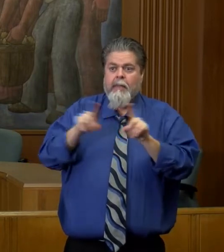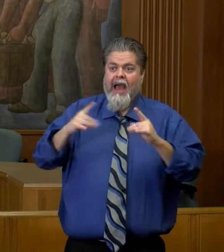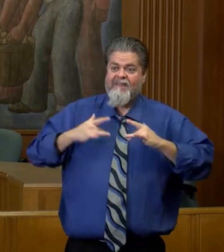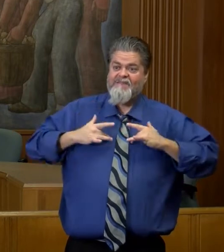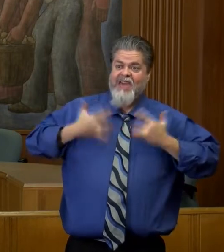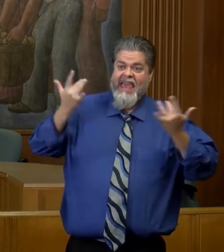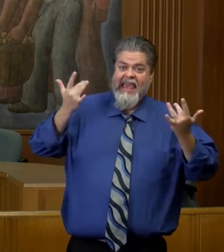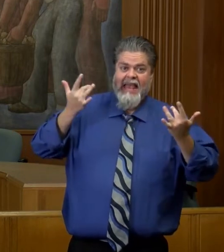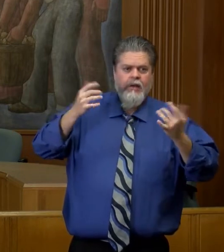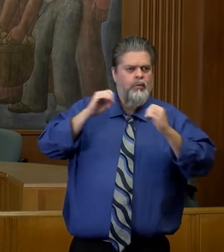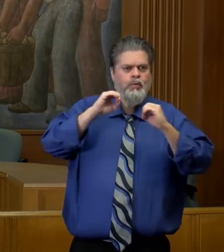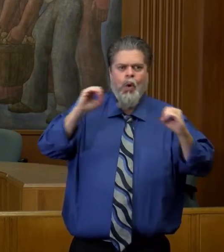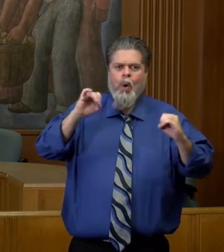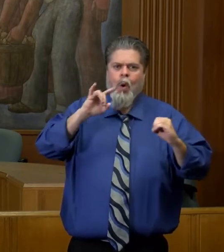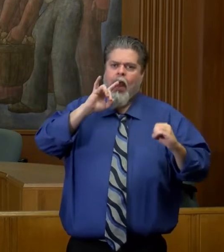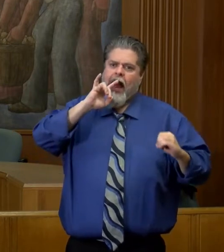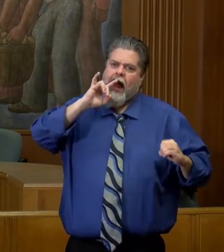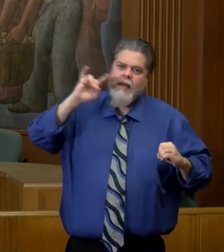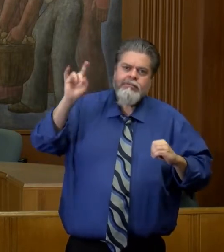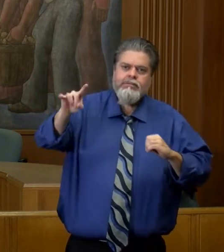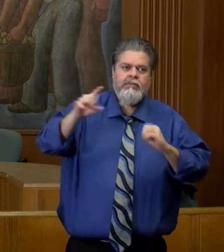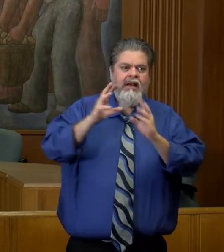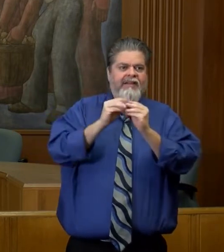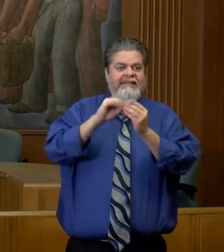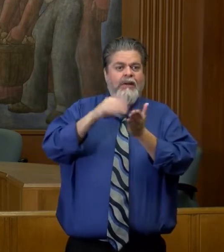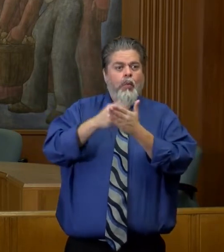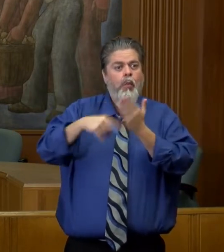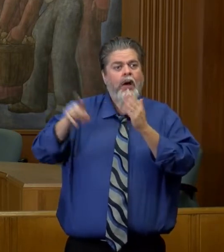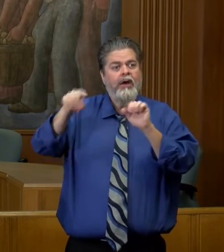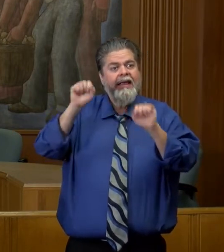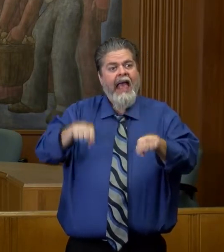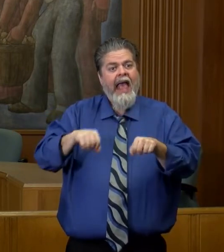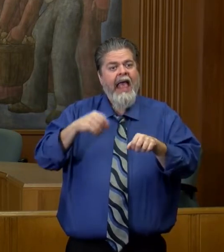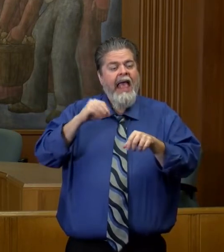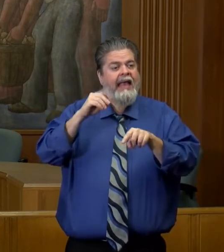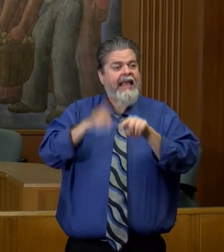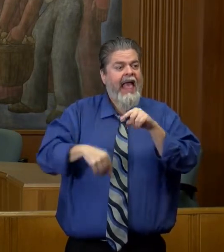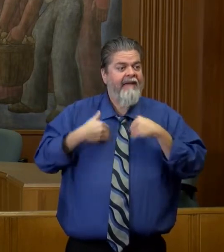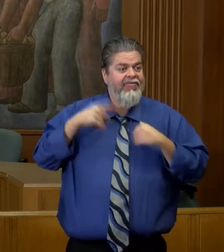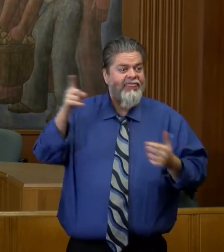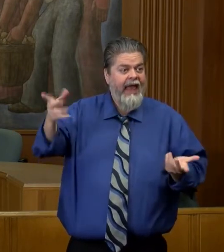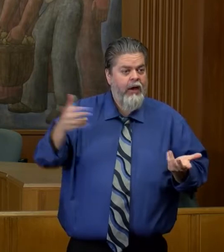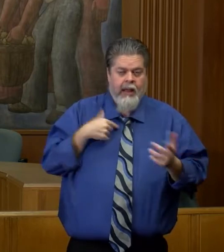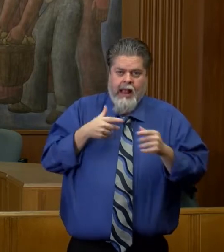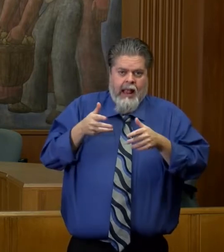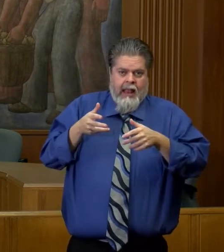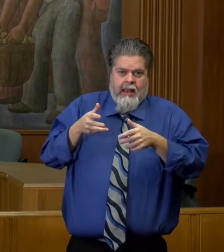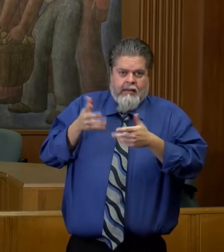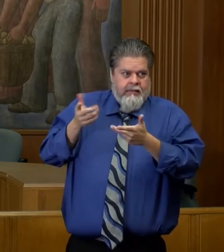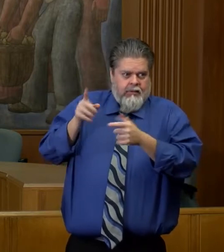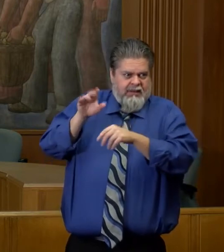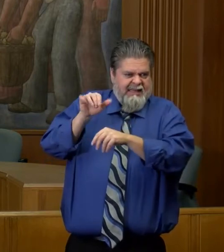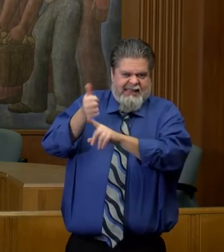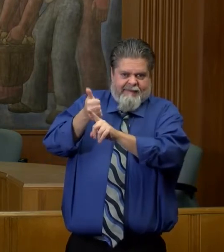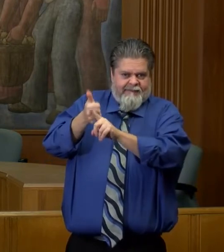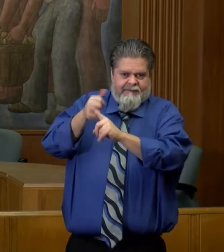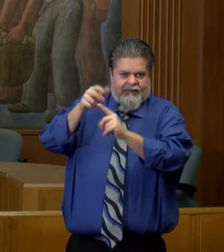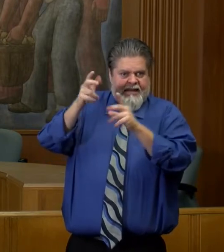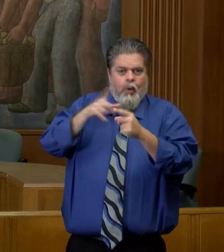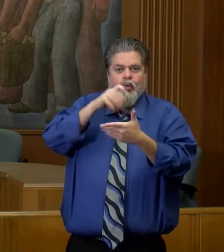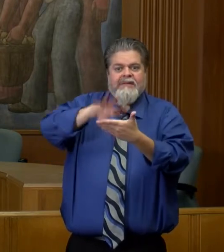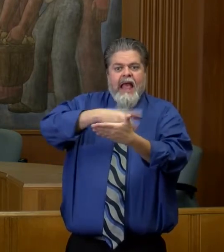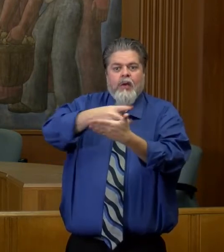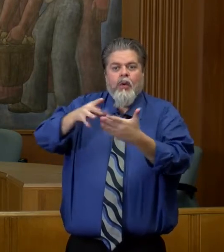events, there's no mandates on the Convention Center for what they can and can't have there. So we rely on the events that book there to take the